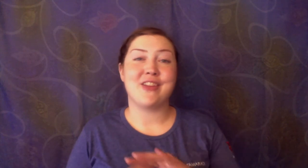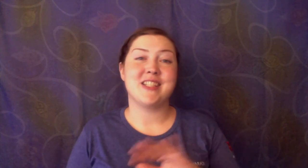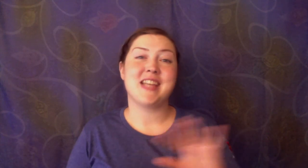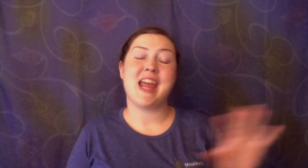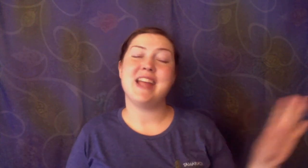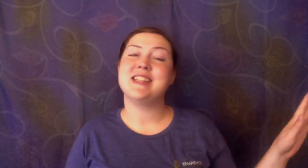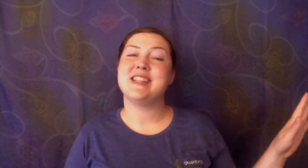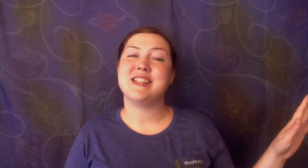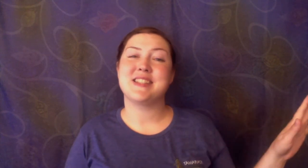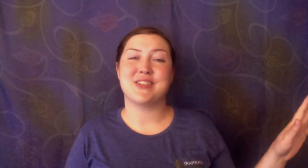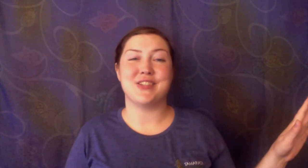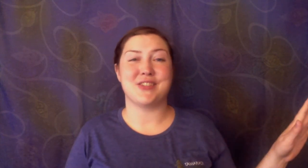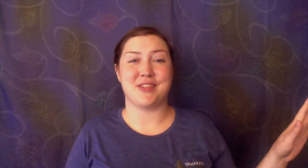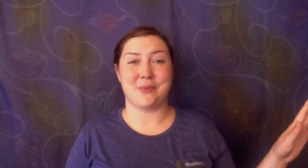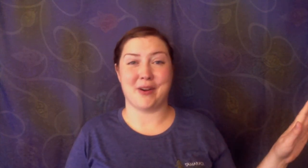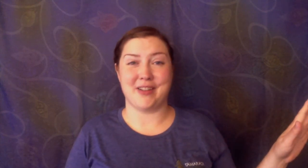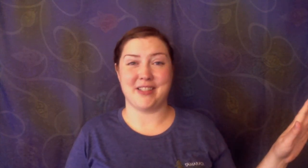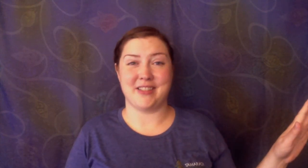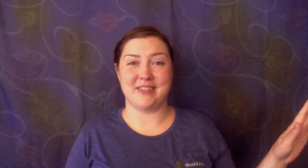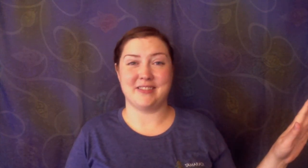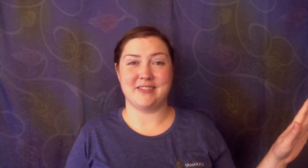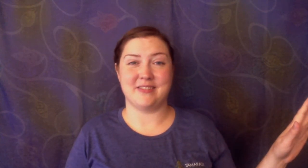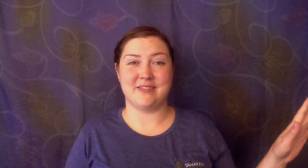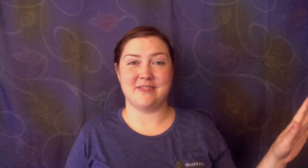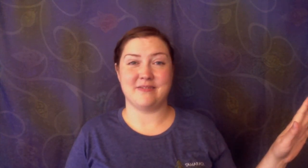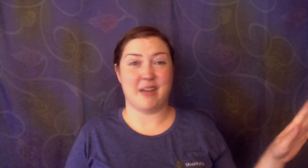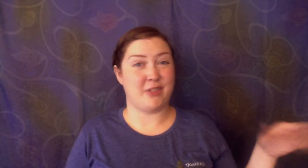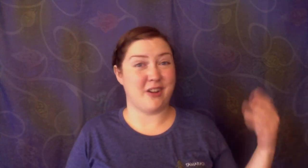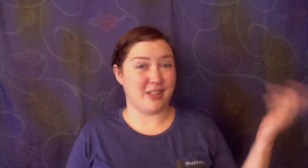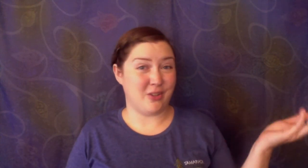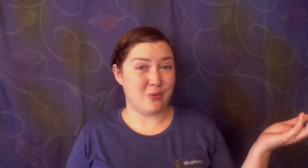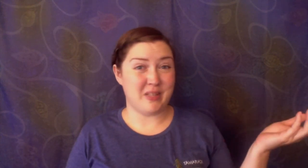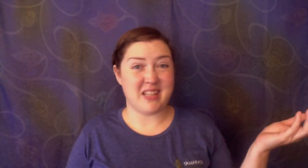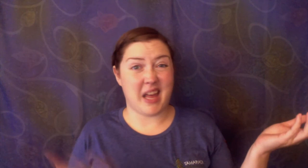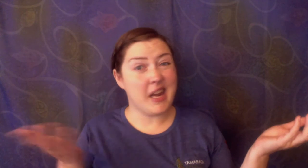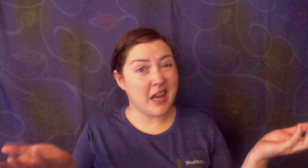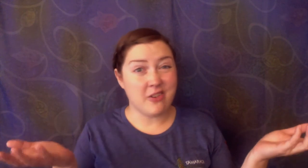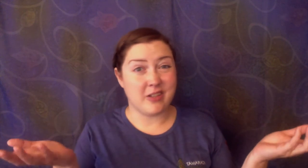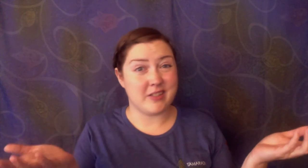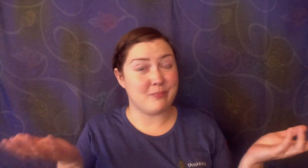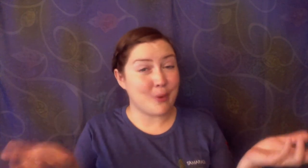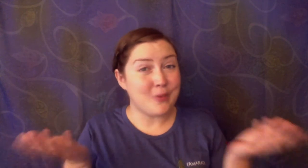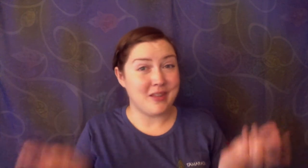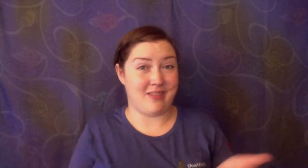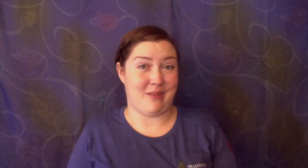tastiest creatures in the world. After all, humans and herons both eat them.